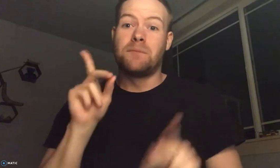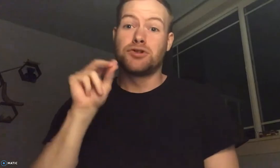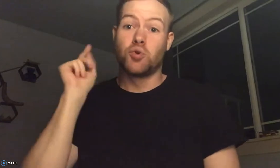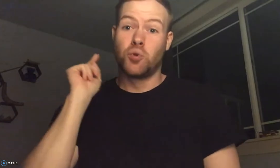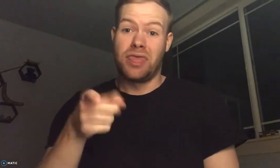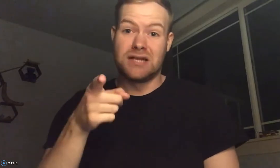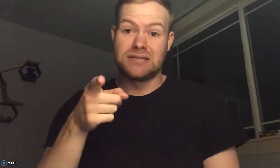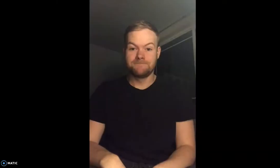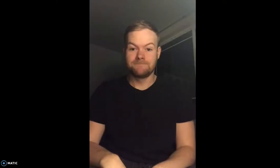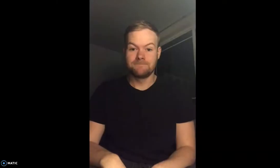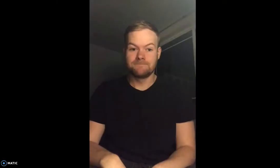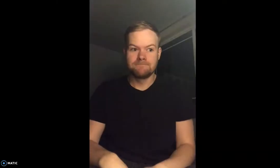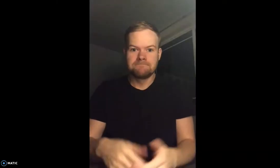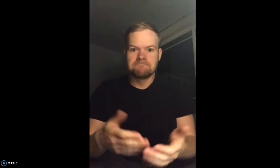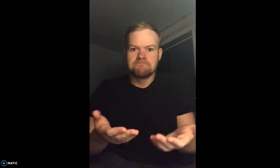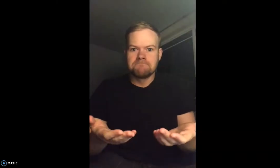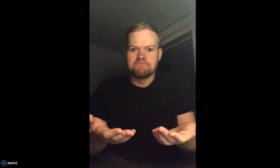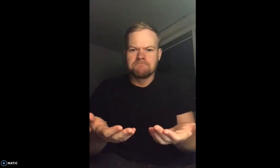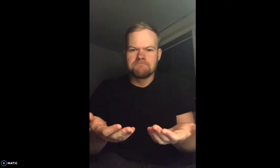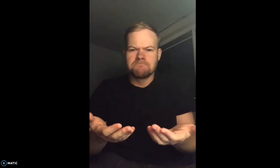It's so frustrating. And this is what it is.